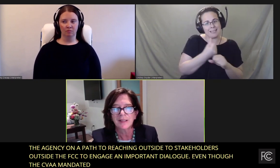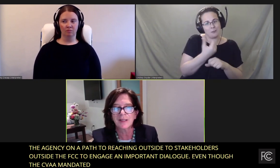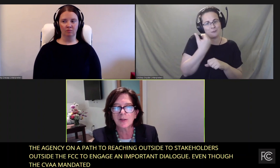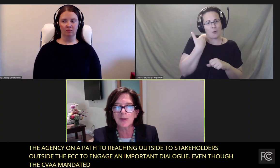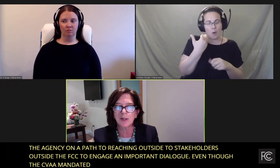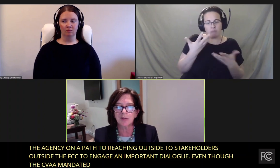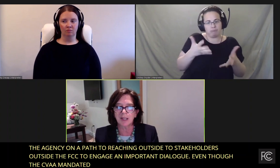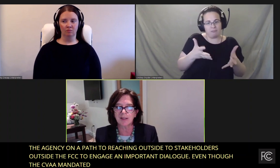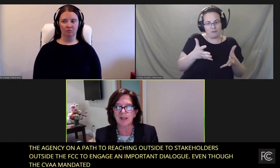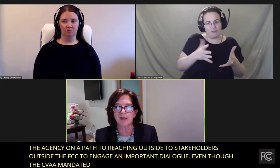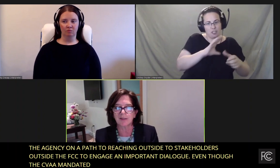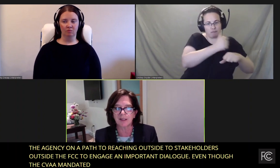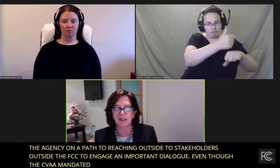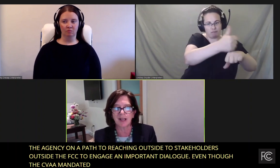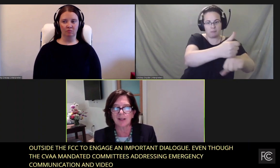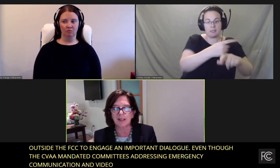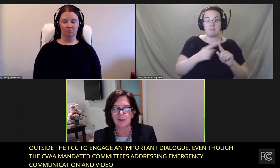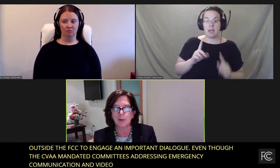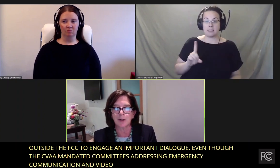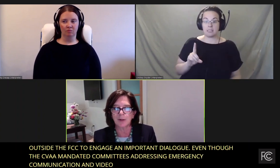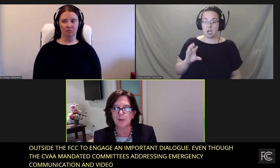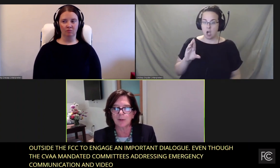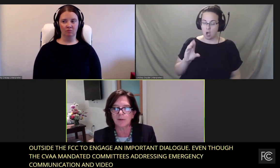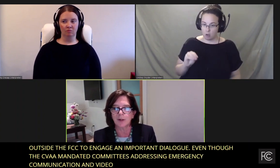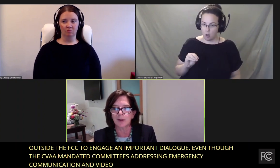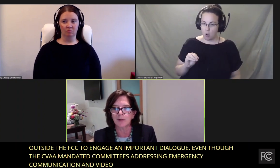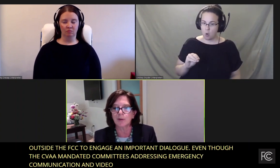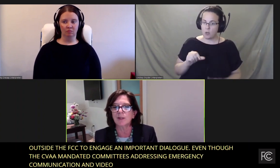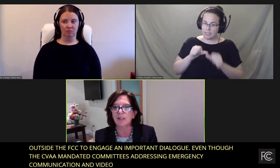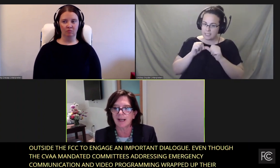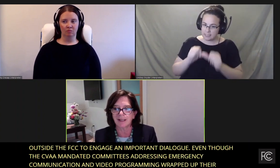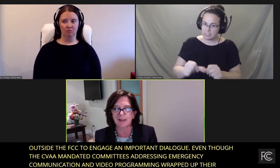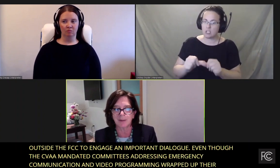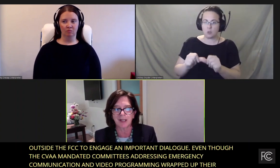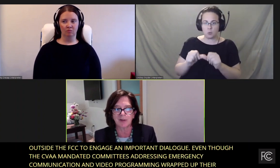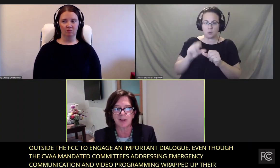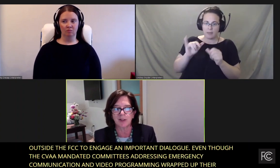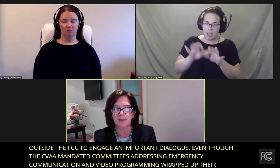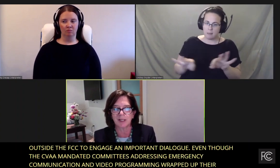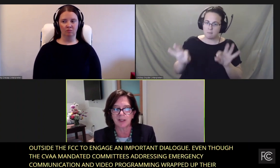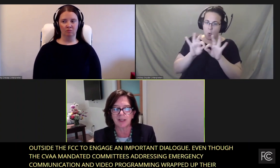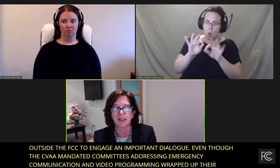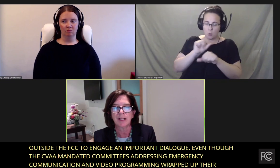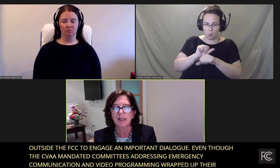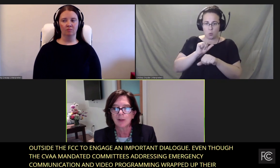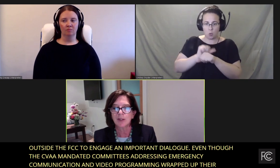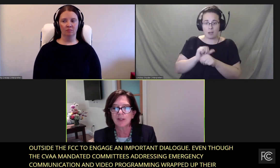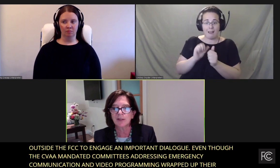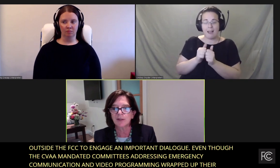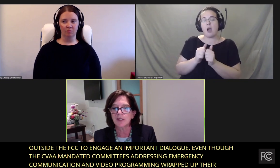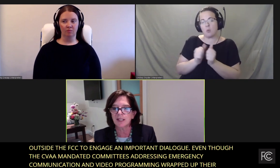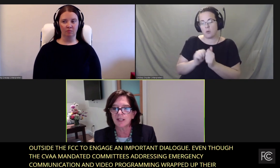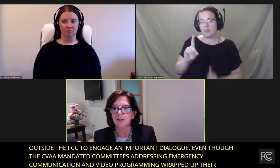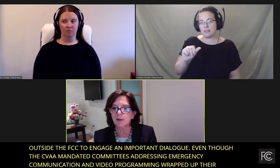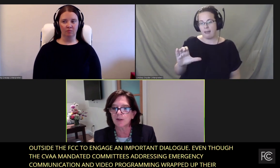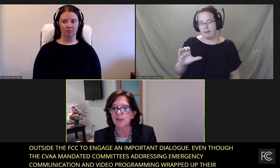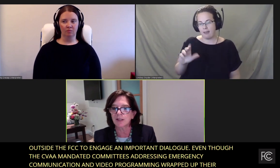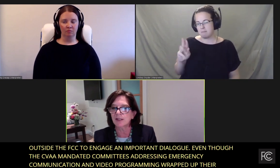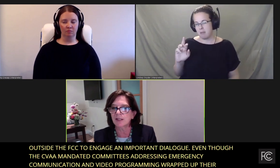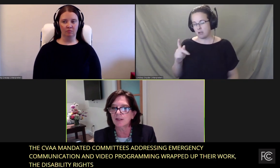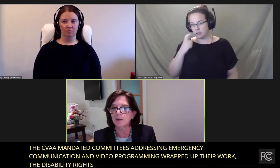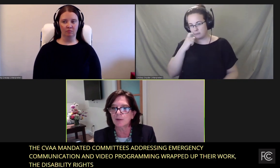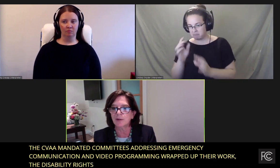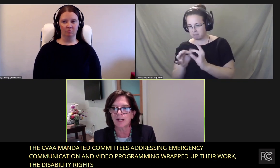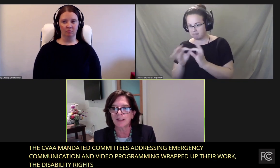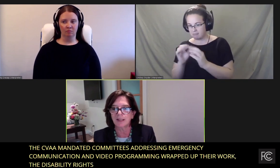the Disability Rights Office had carried that important work forward through the DAC, as Patrick just mentioned, Diane Burstein- where different stakeholders